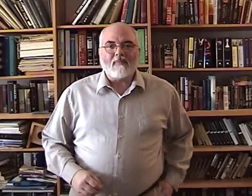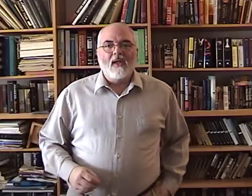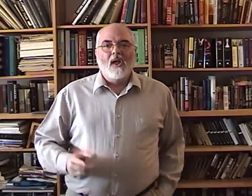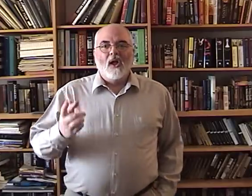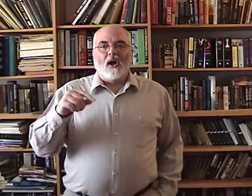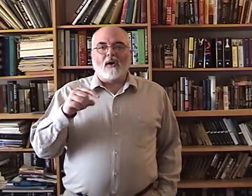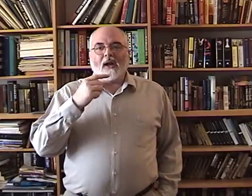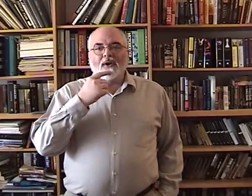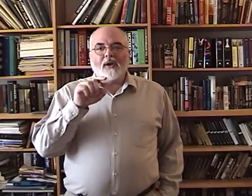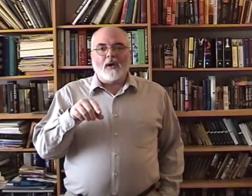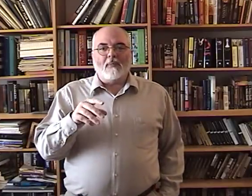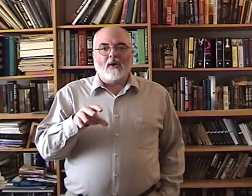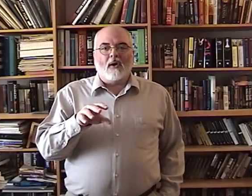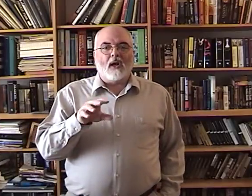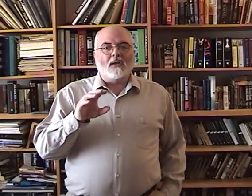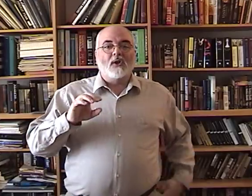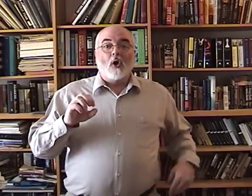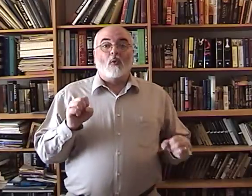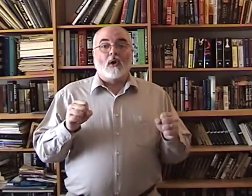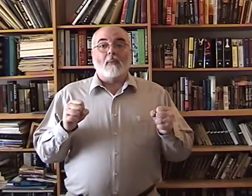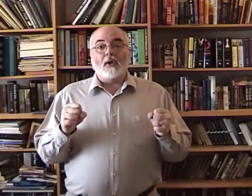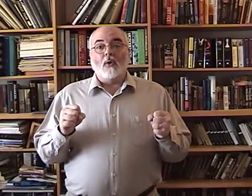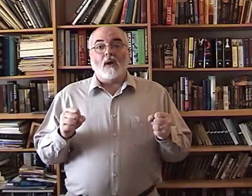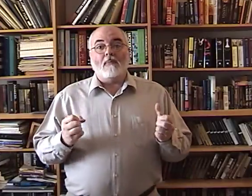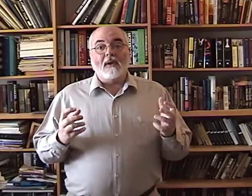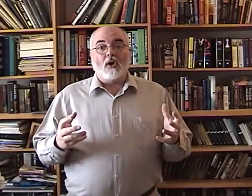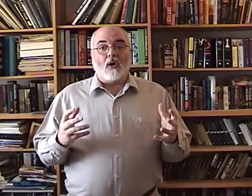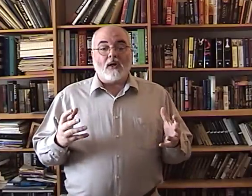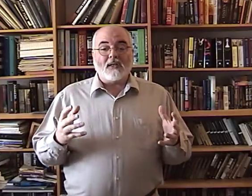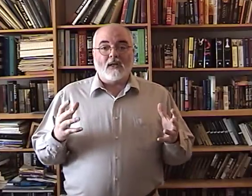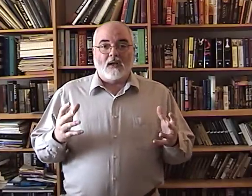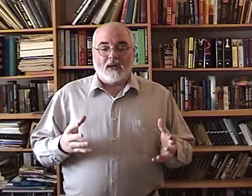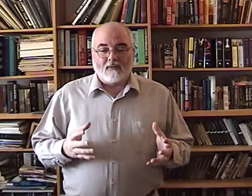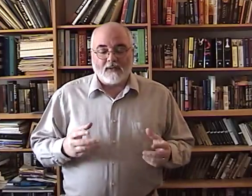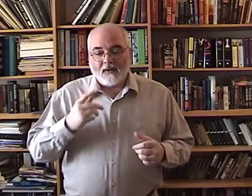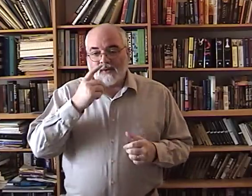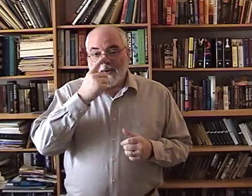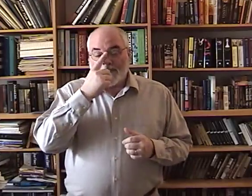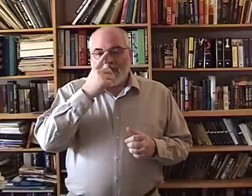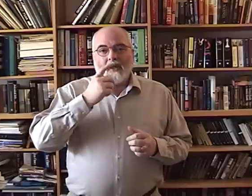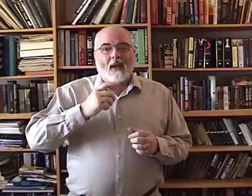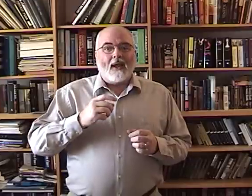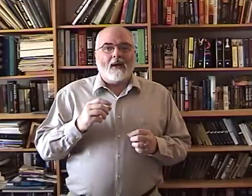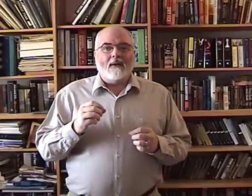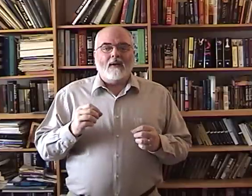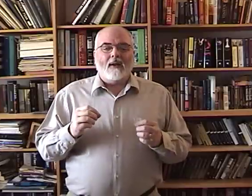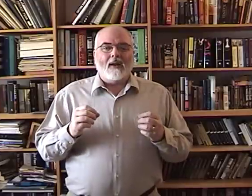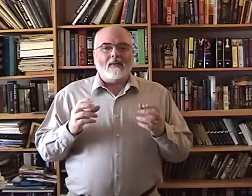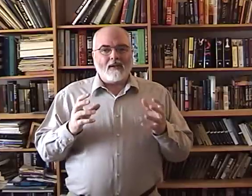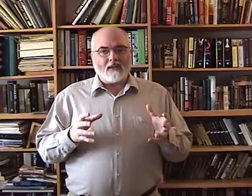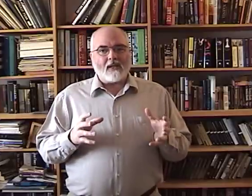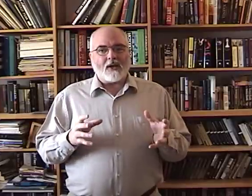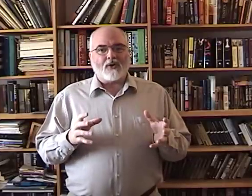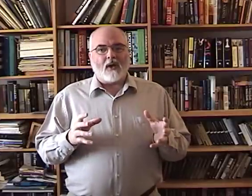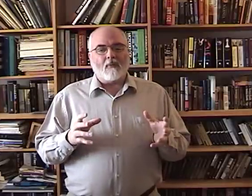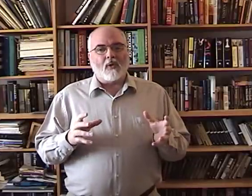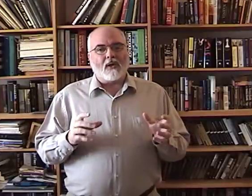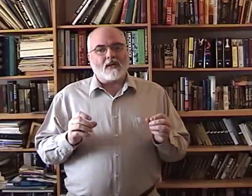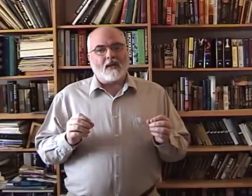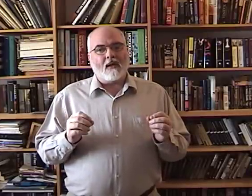all right you're here because we're going to be doing because he lives and in this section I'm going to sing